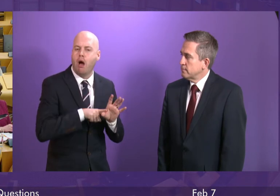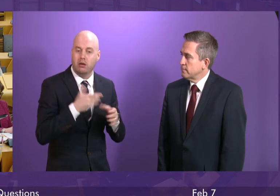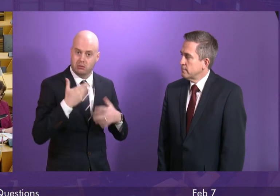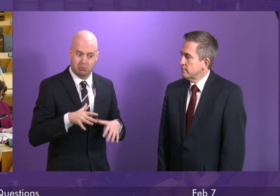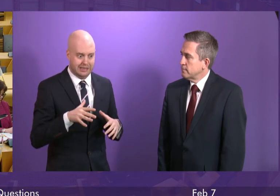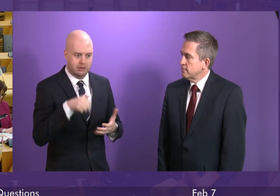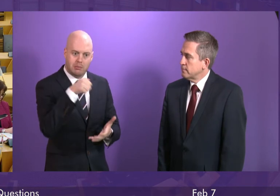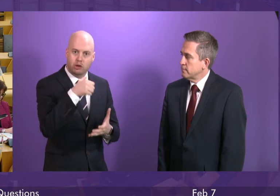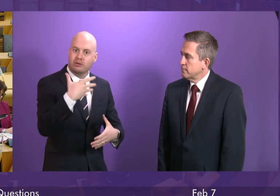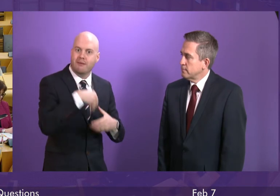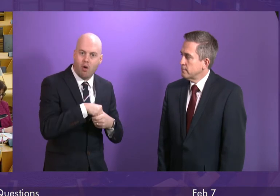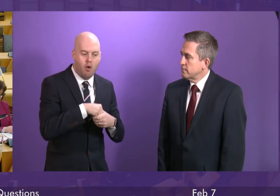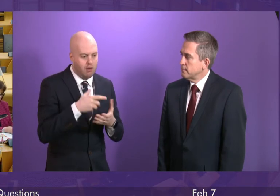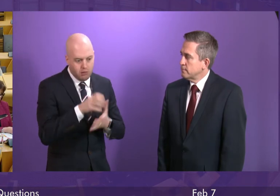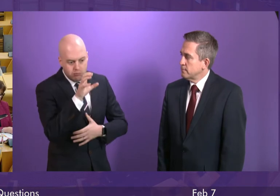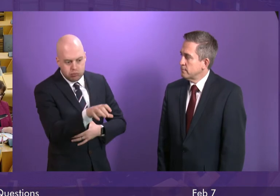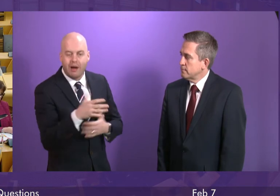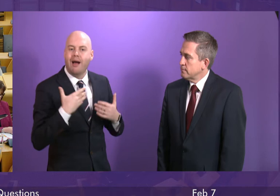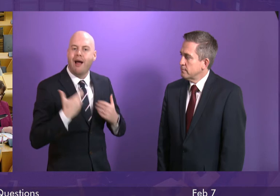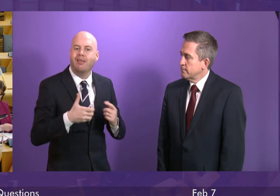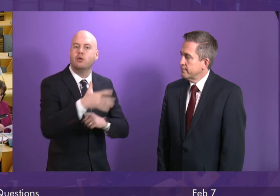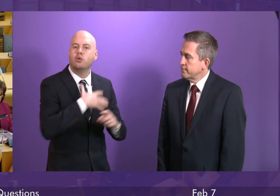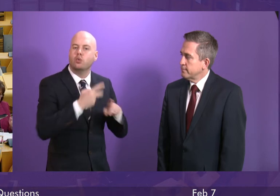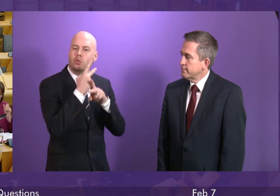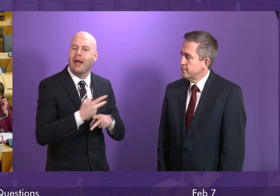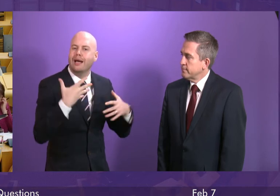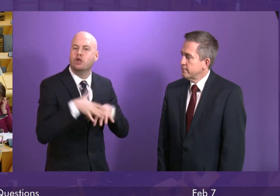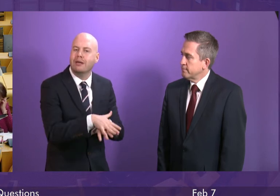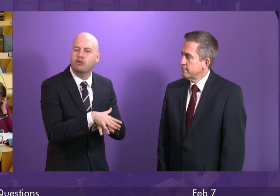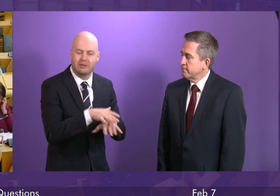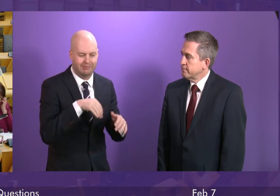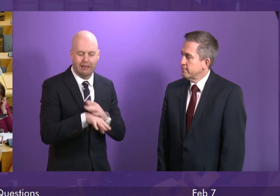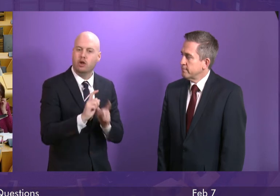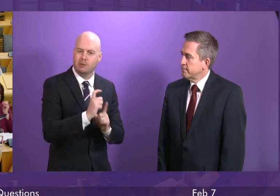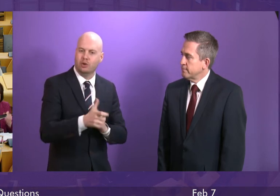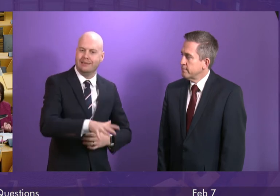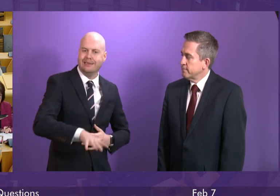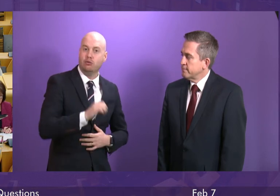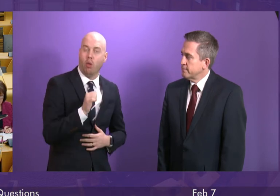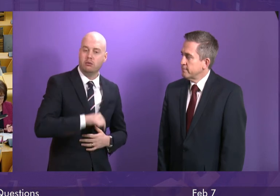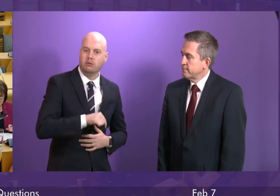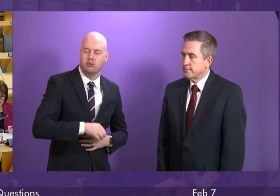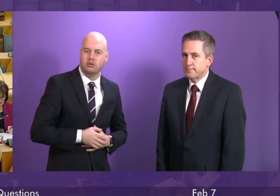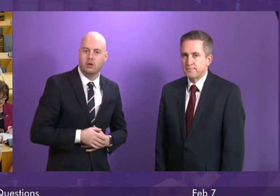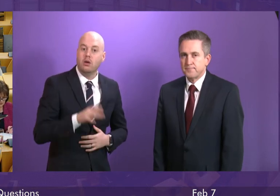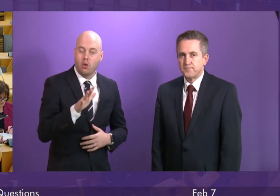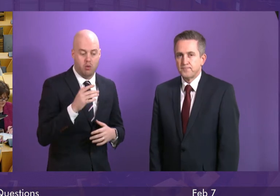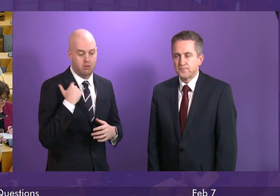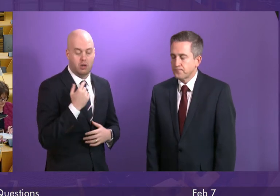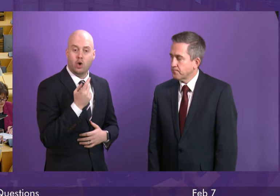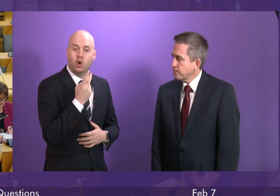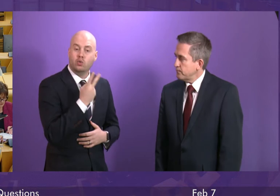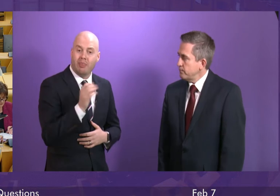invest in health and social care integration at community level within Scotland. So, following the draft budget for 2019-20,